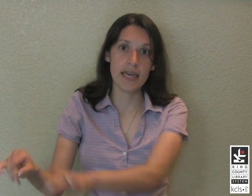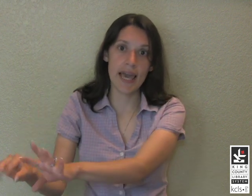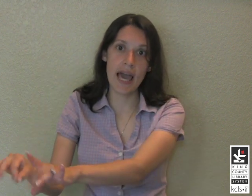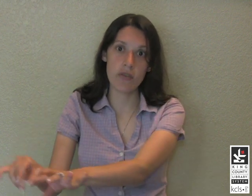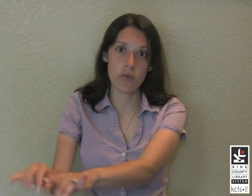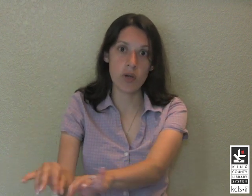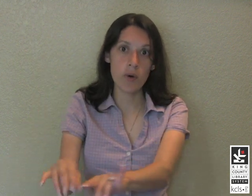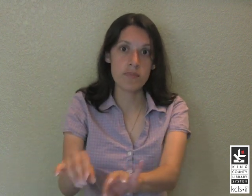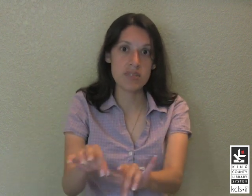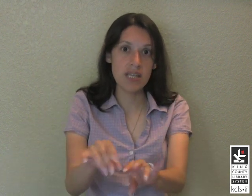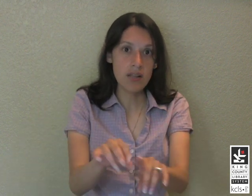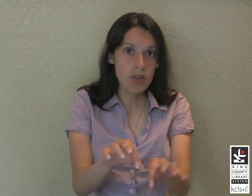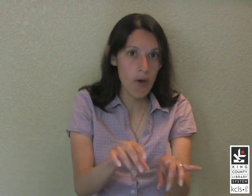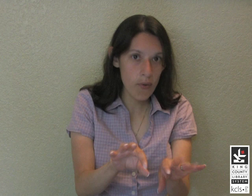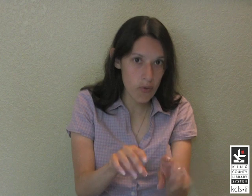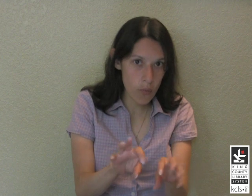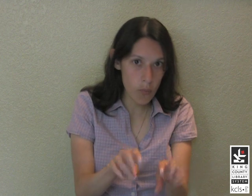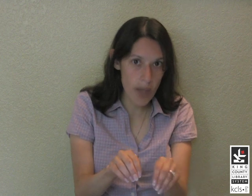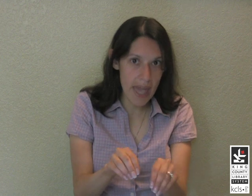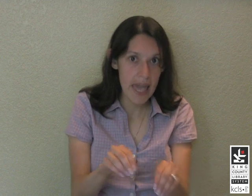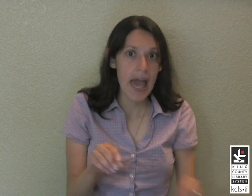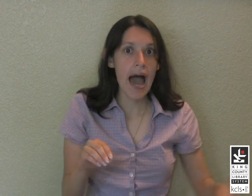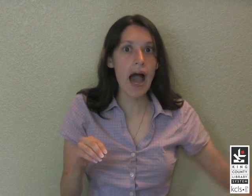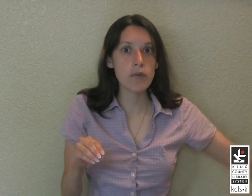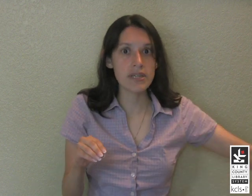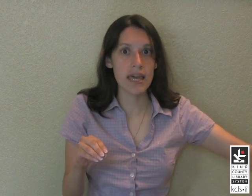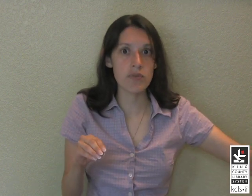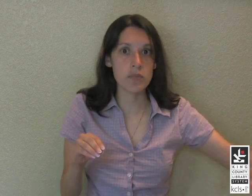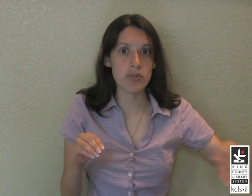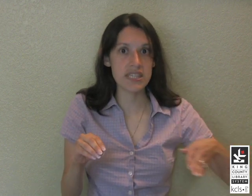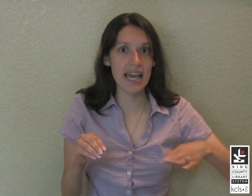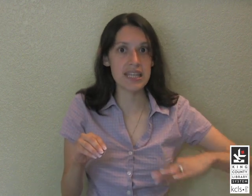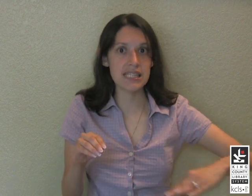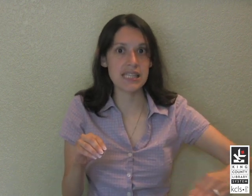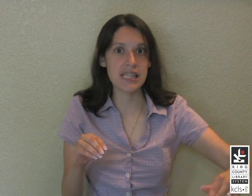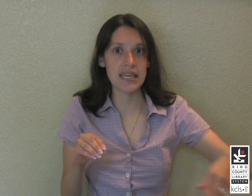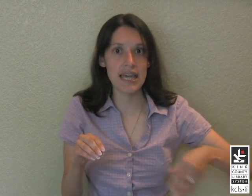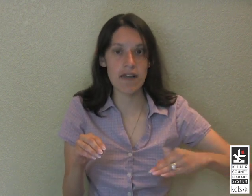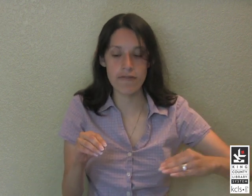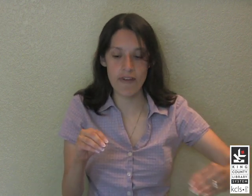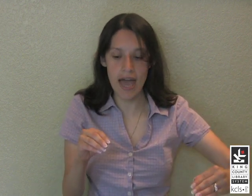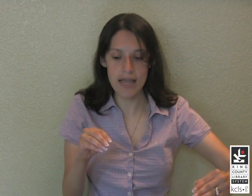gathering crumbs along the way. Out came a frosty cat, sleek and fat.